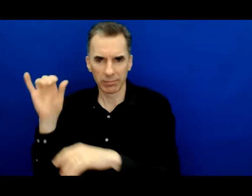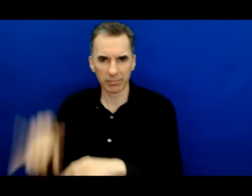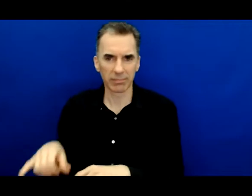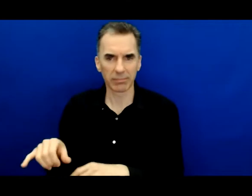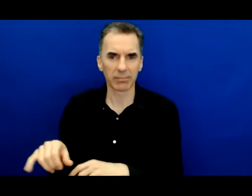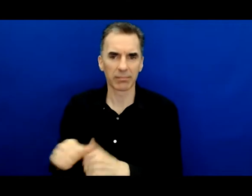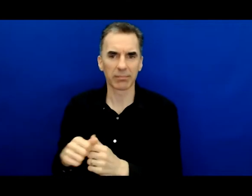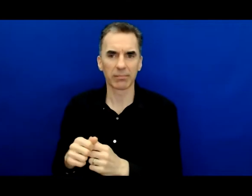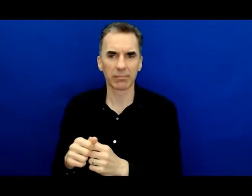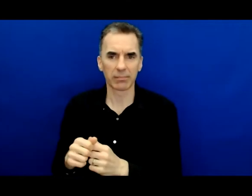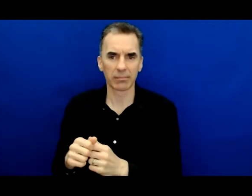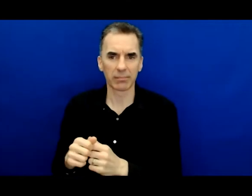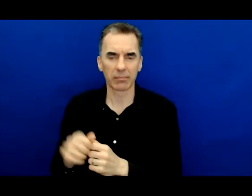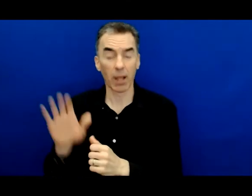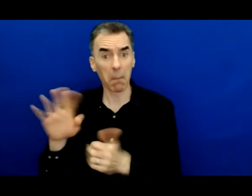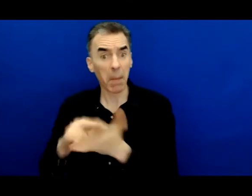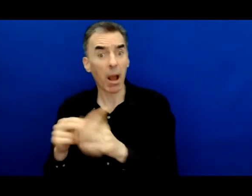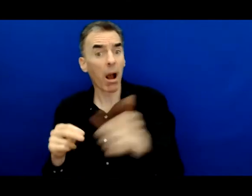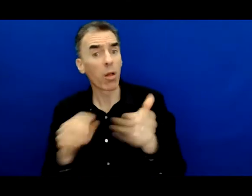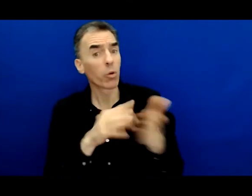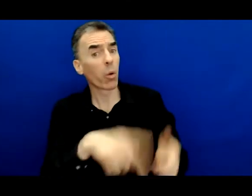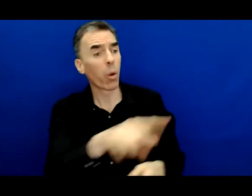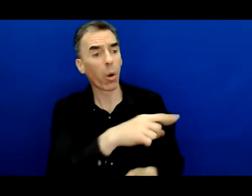and, not a, not a or.